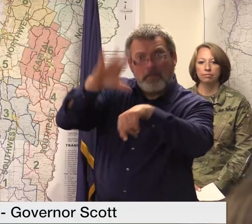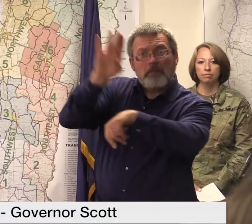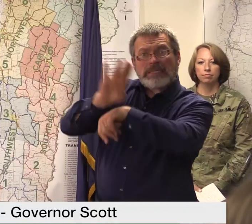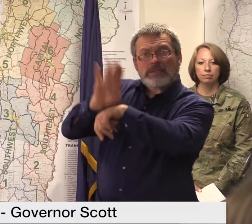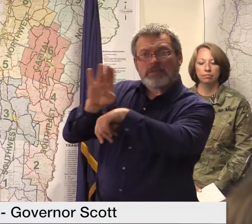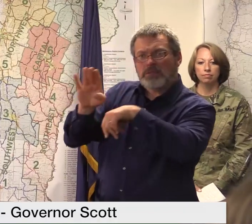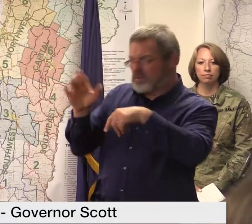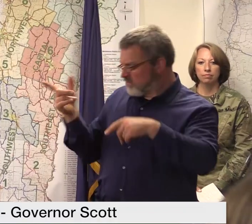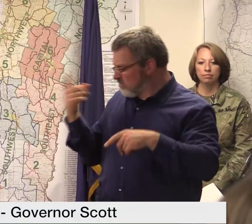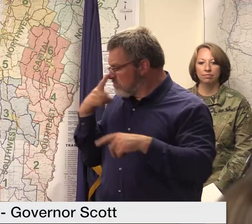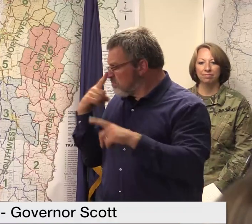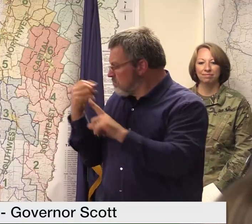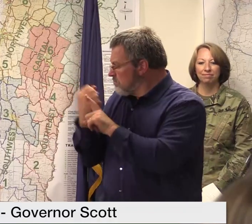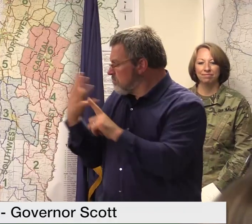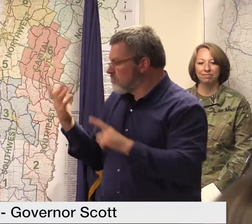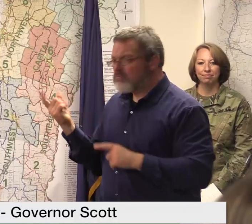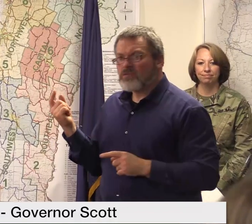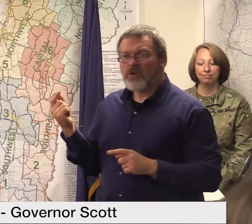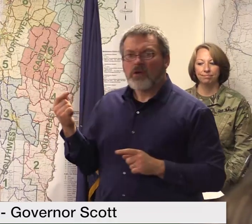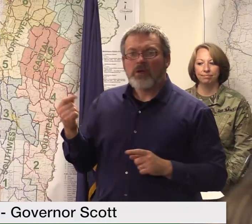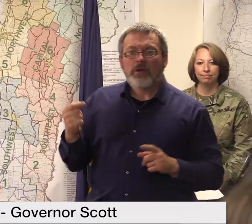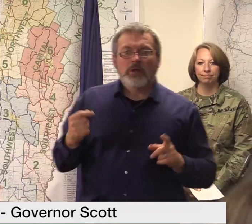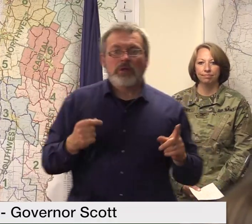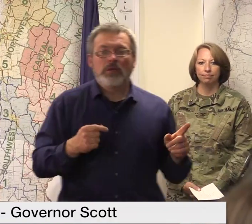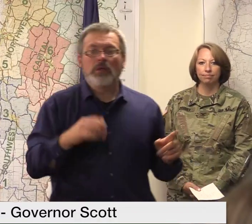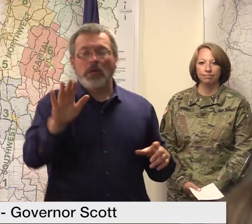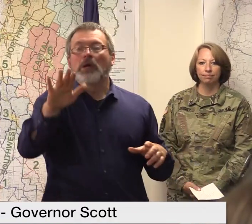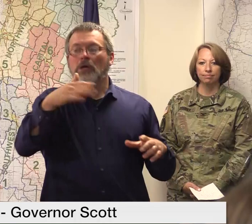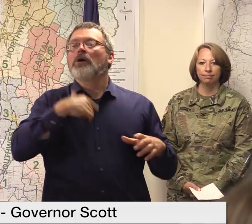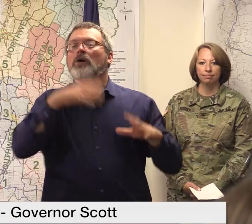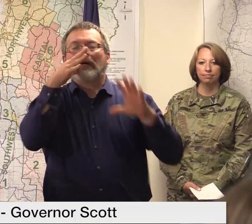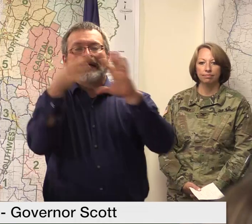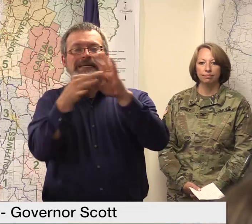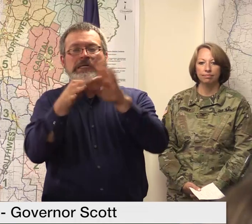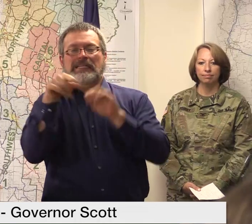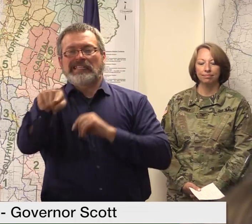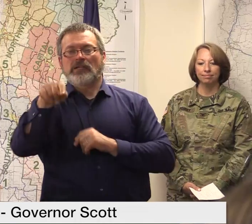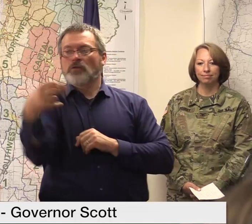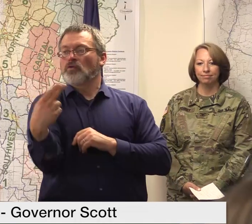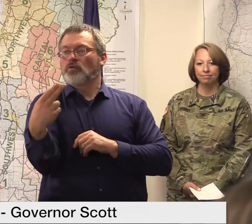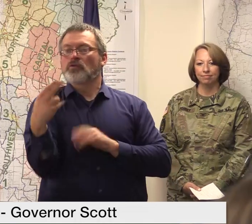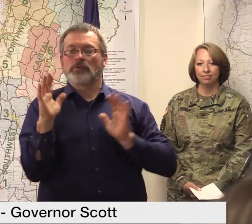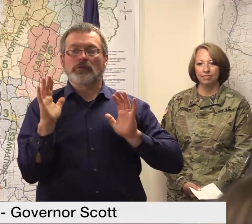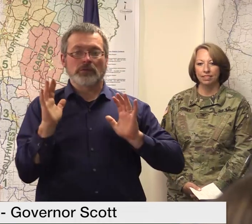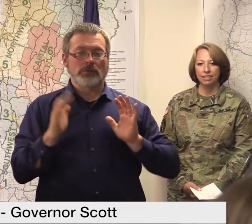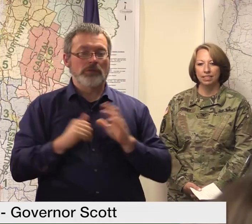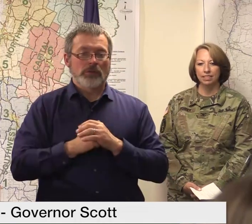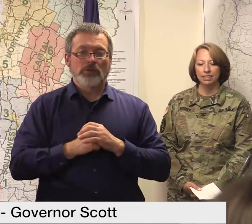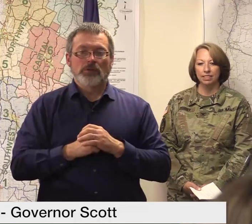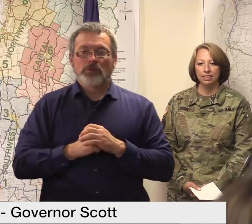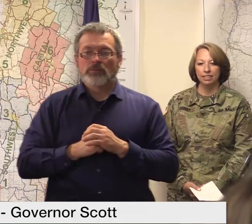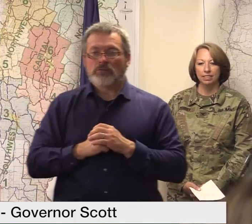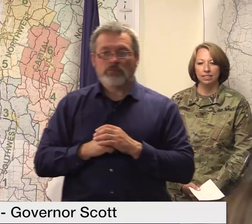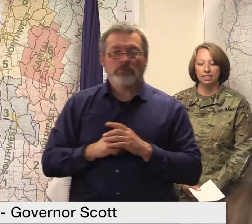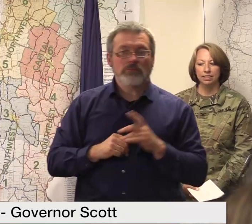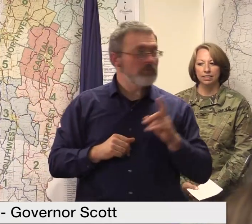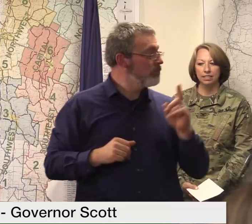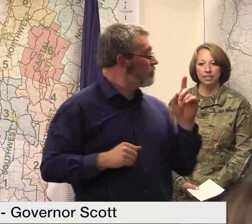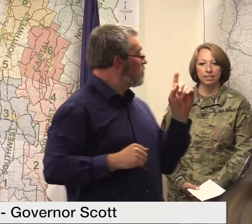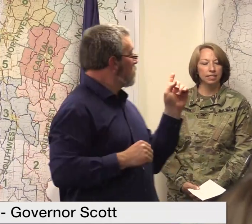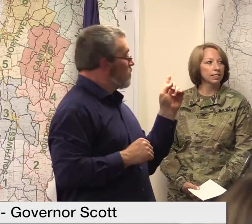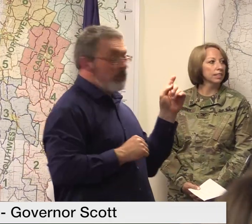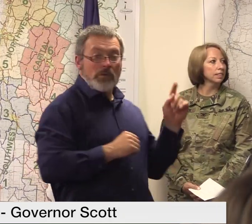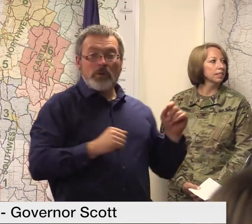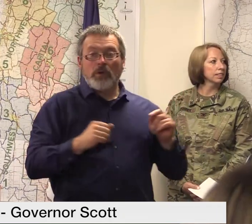secretary just to follow up you mentioned uh license suspension hearings so those are still